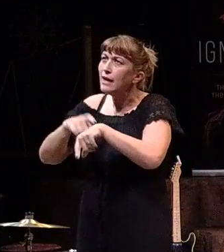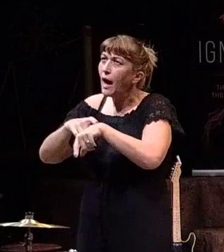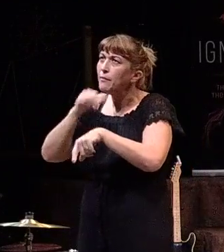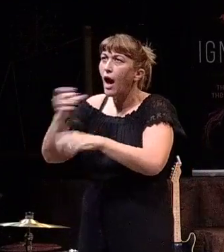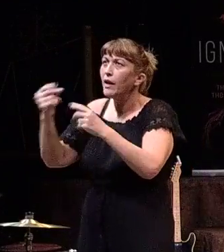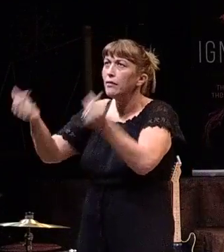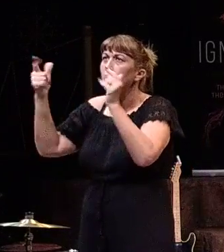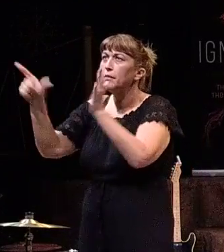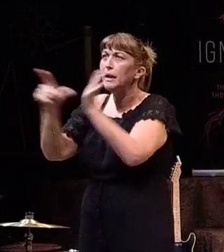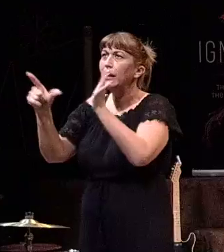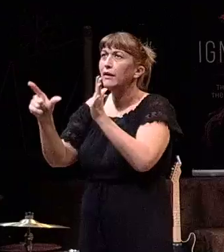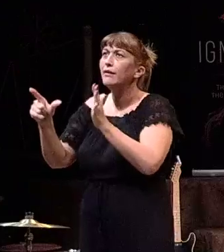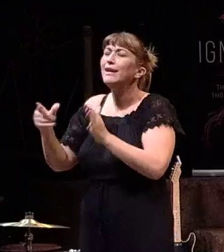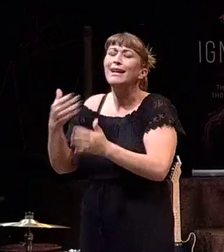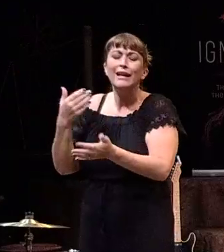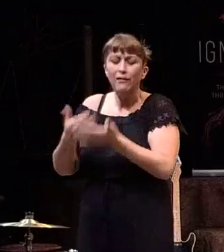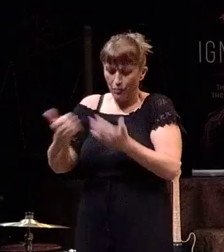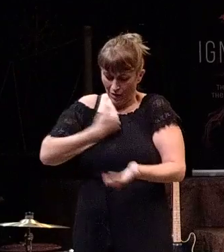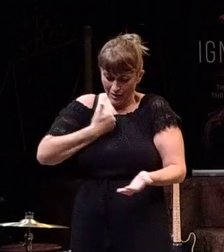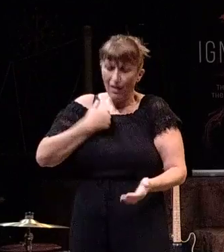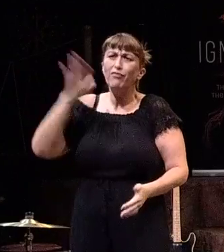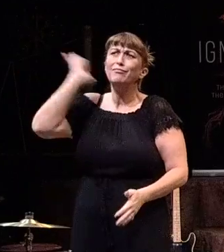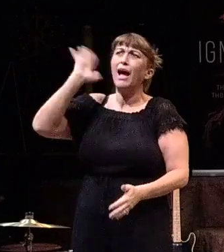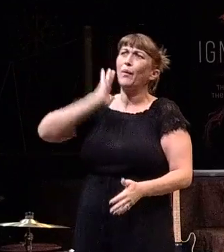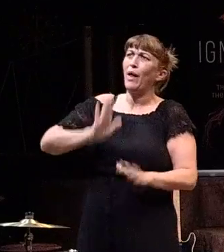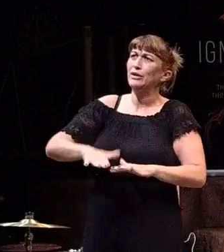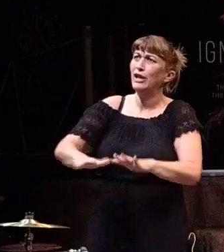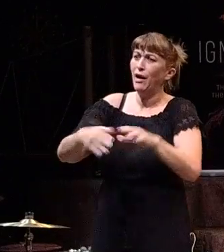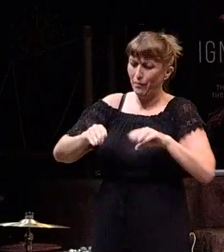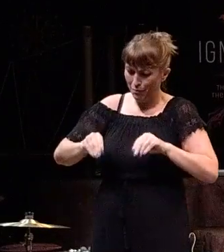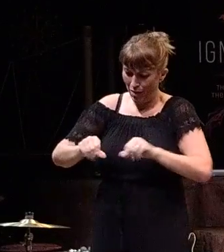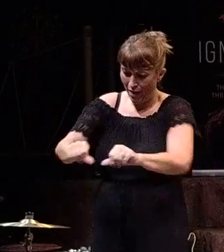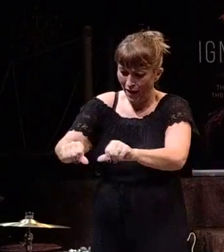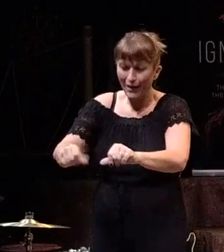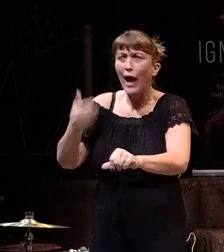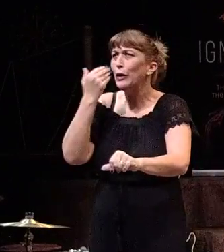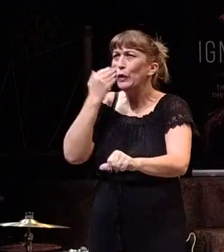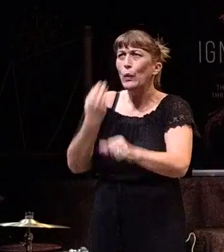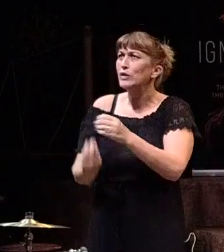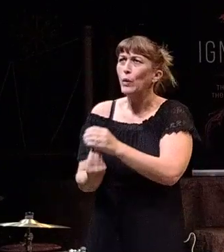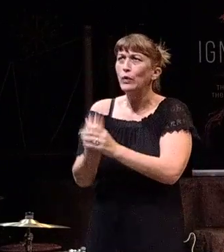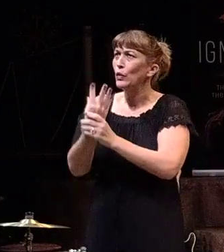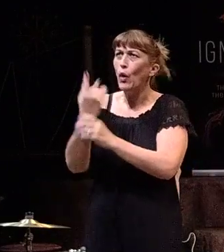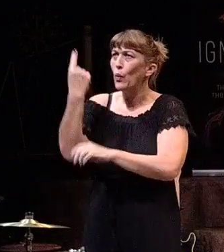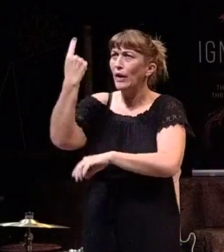Even as a child, I knew that by planting the bean sprout seeds, they weren't going to spring up overnight.